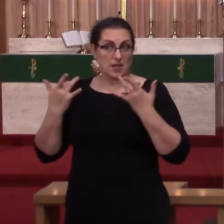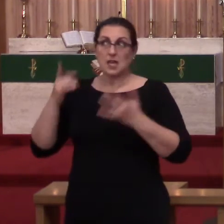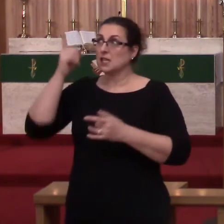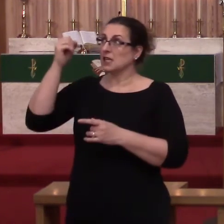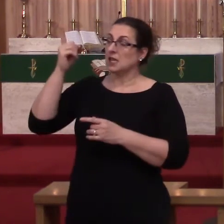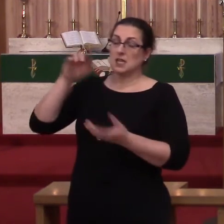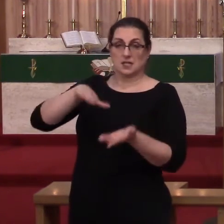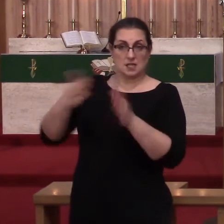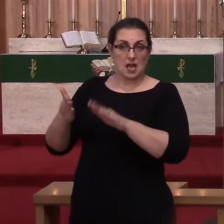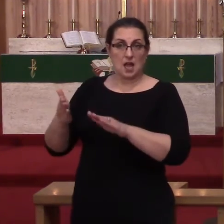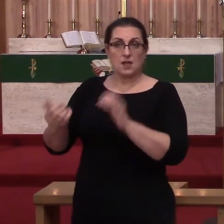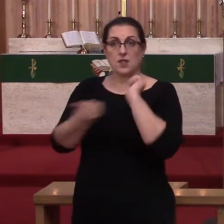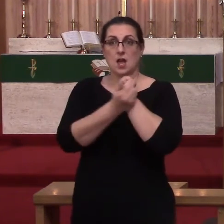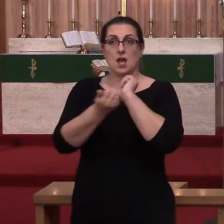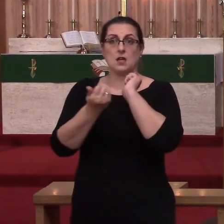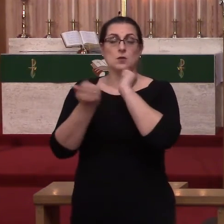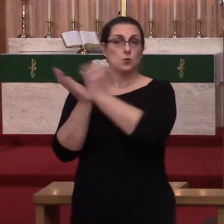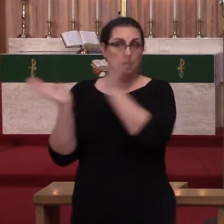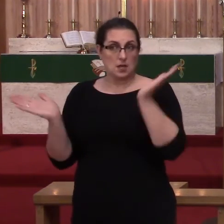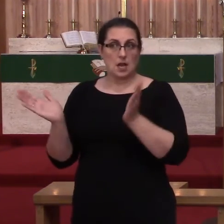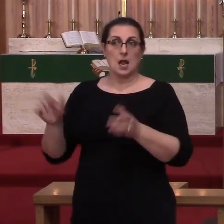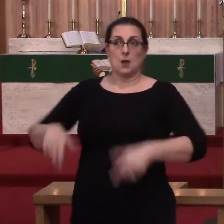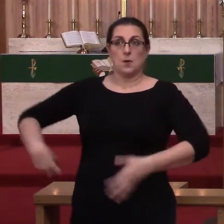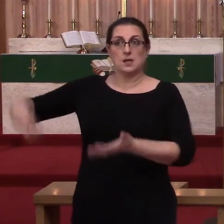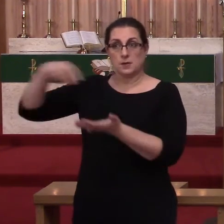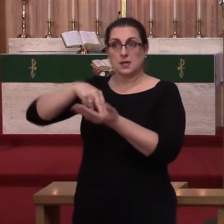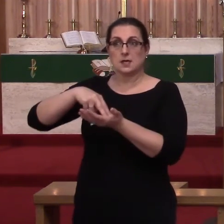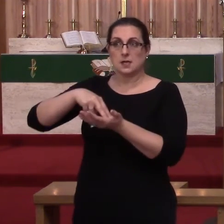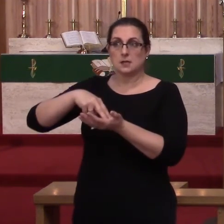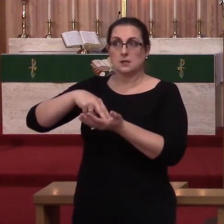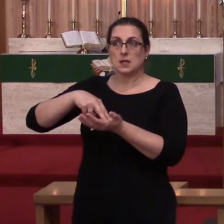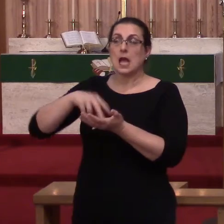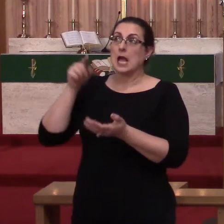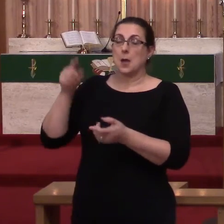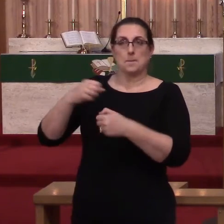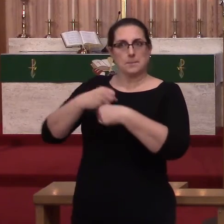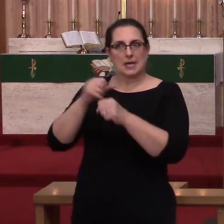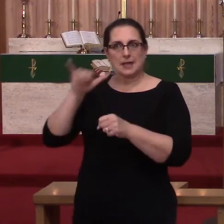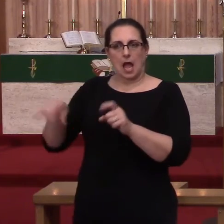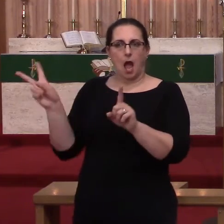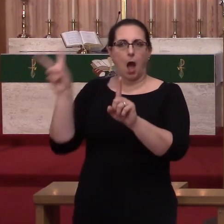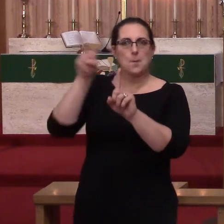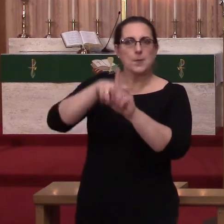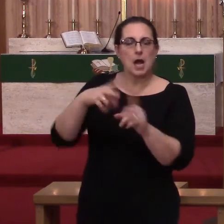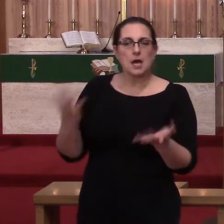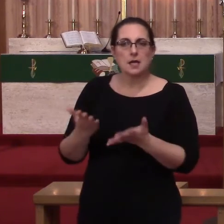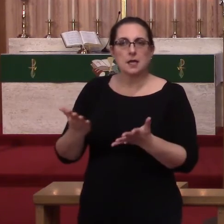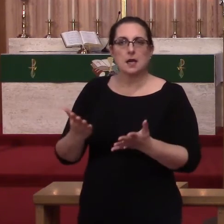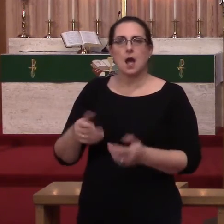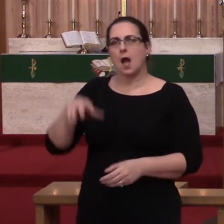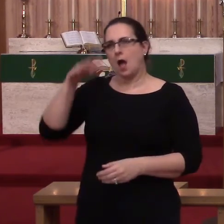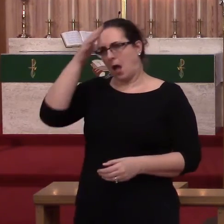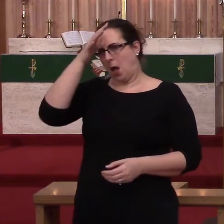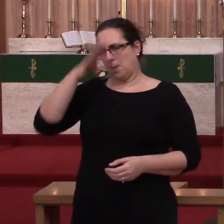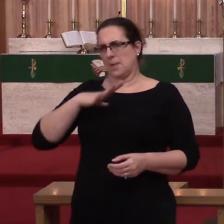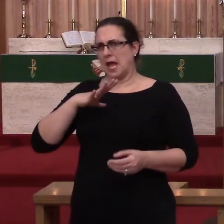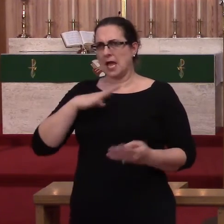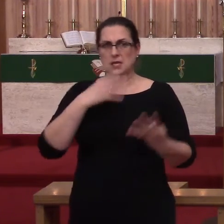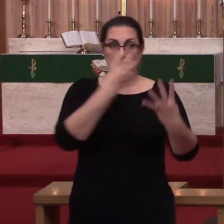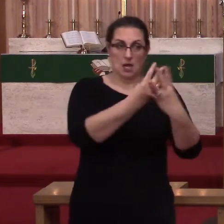makes it applicable to us here in the present. An inmate in prison may be pardoned when the president